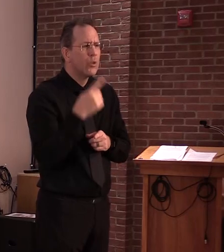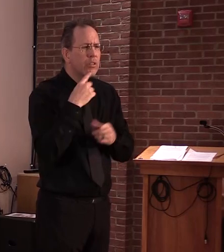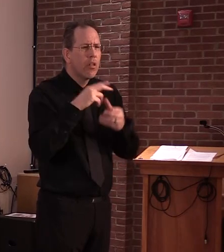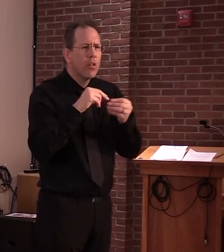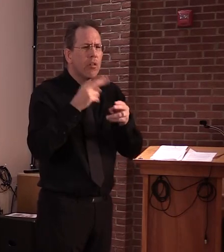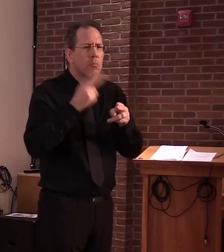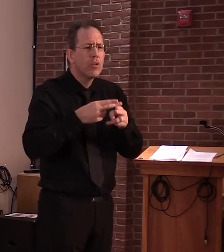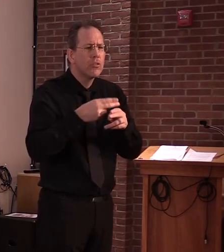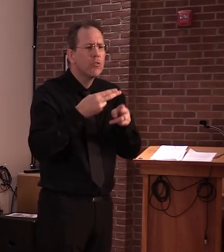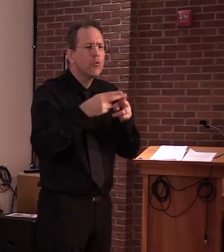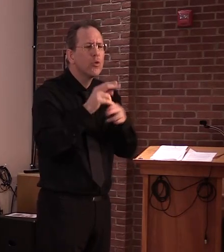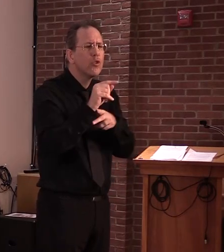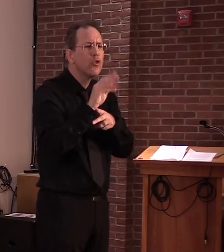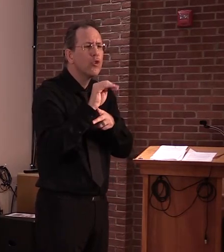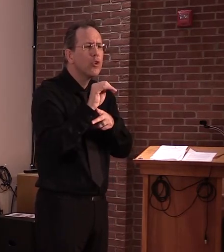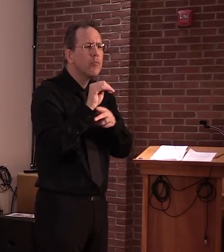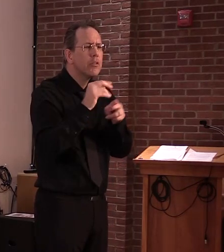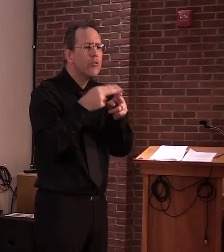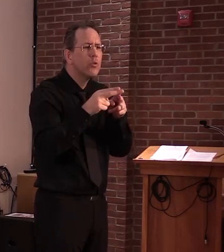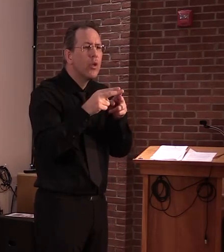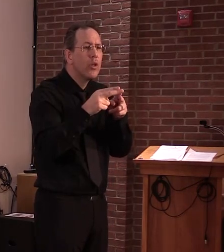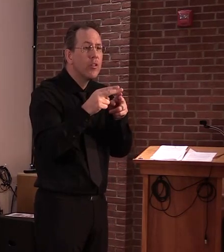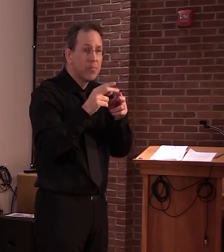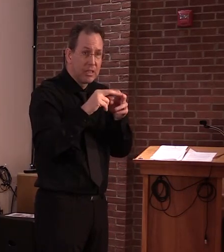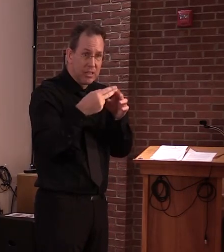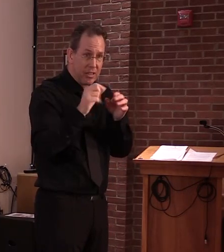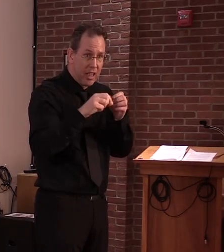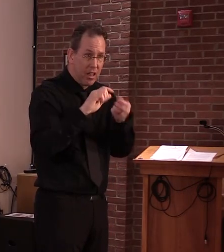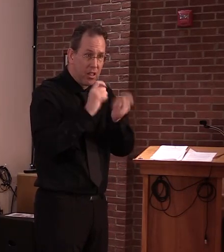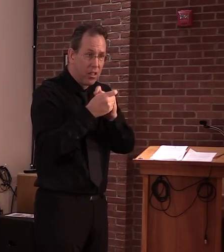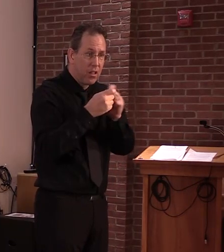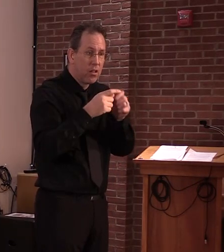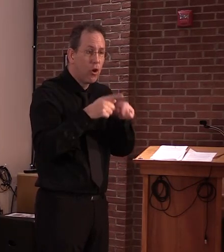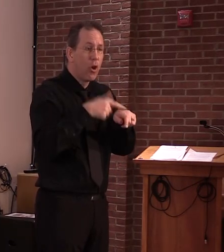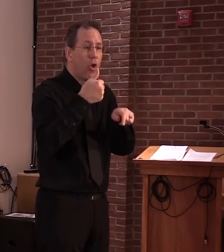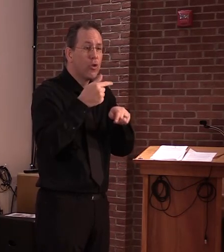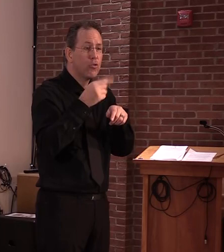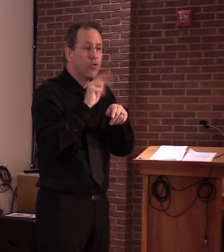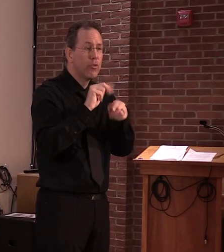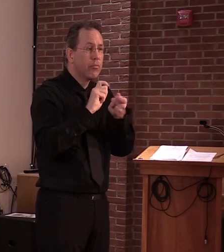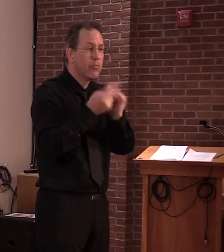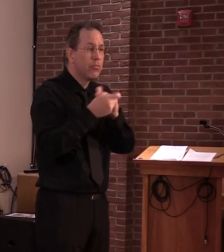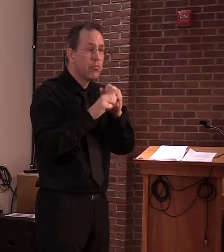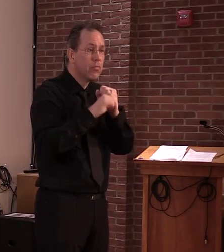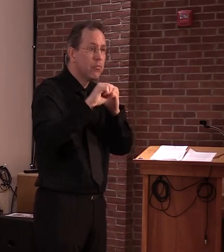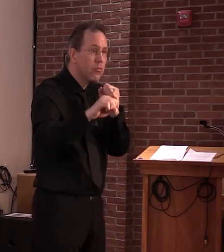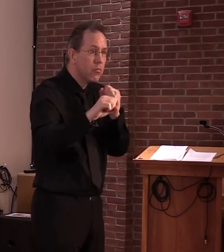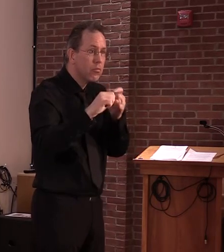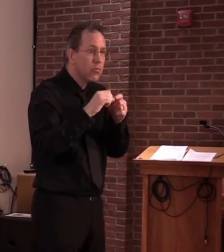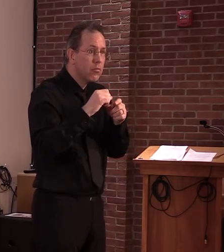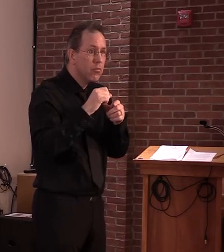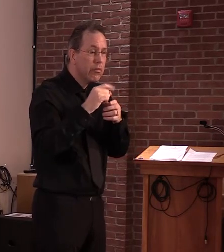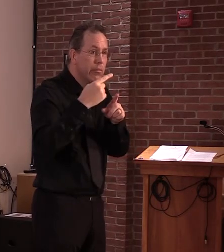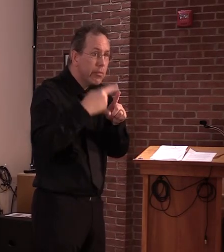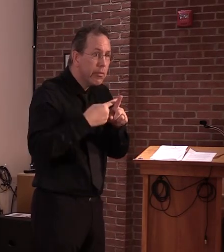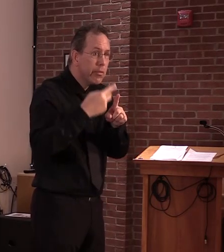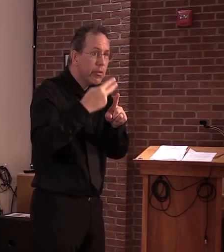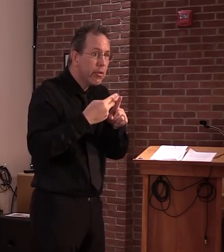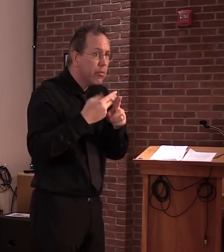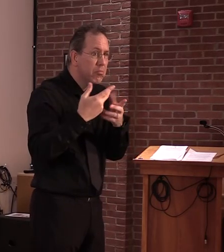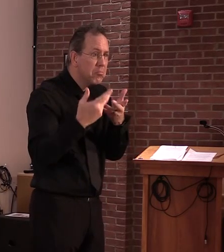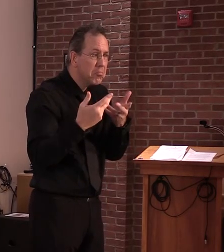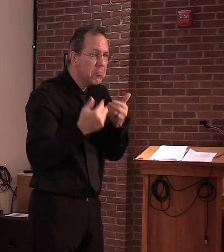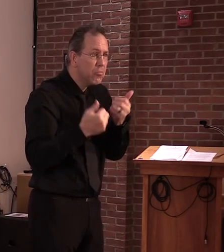you view that as? I don't have a specific, uh, answer to that. We'll just have to see, um, how things,